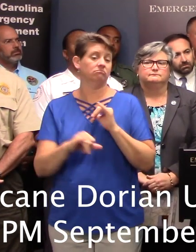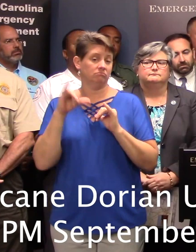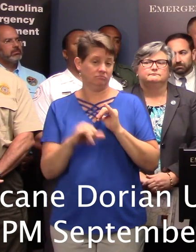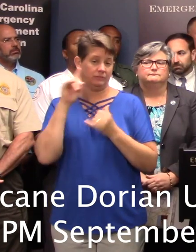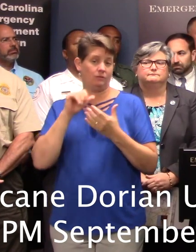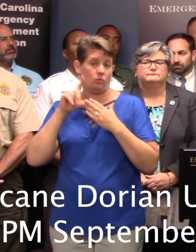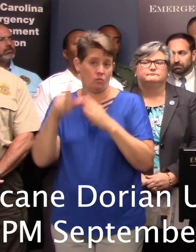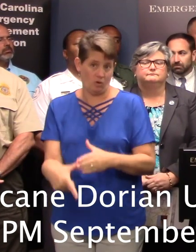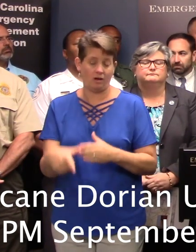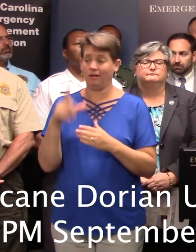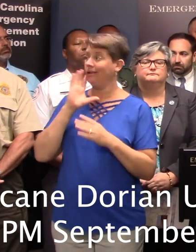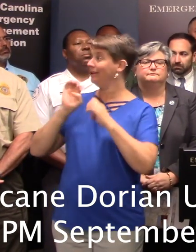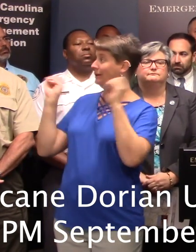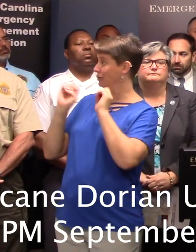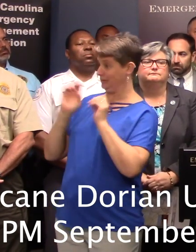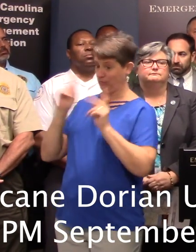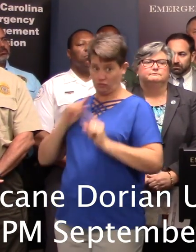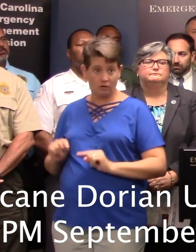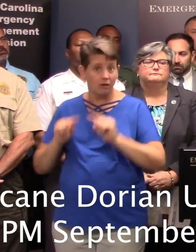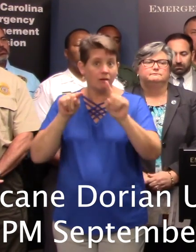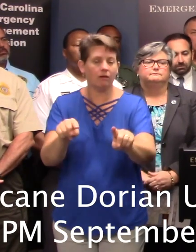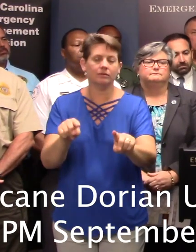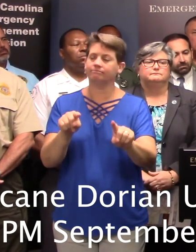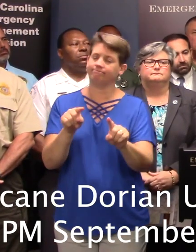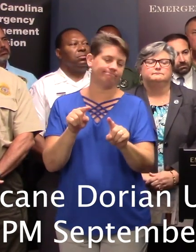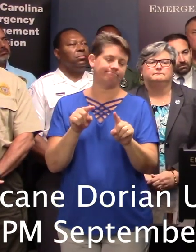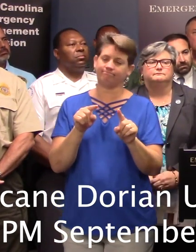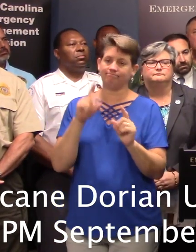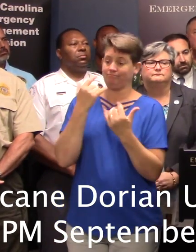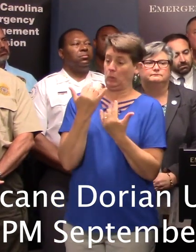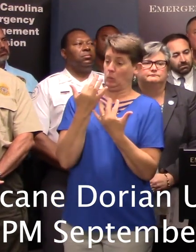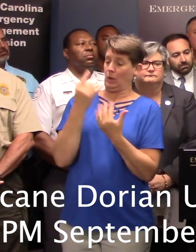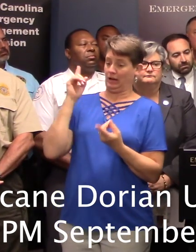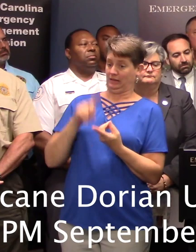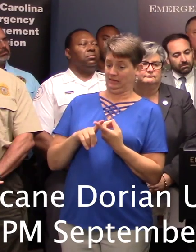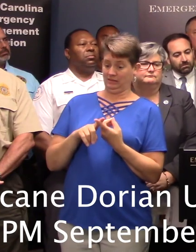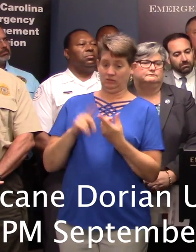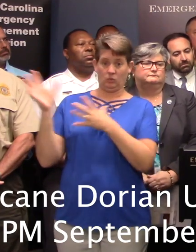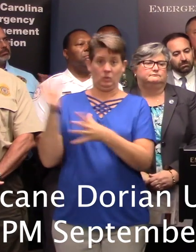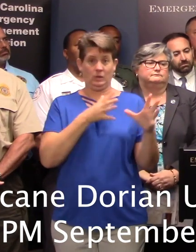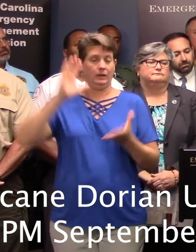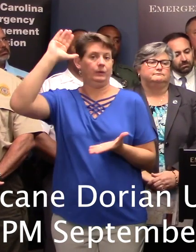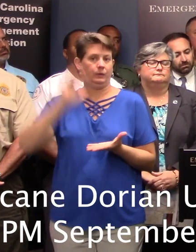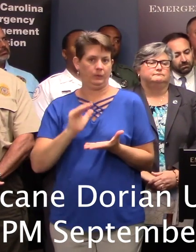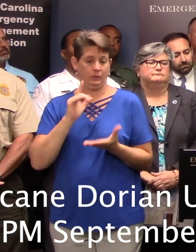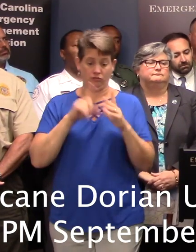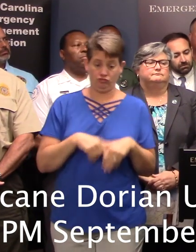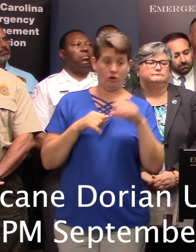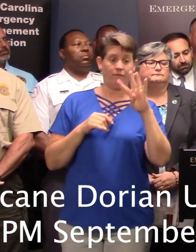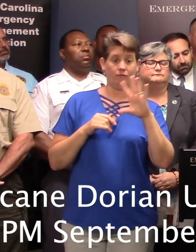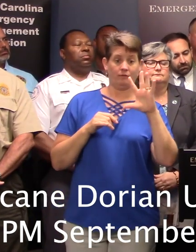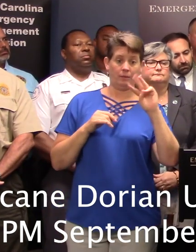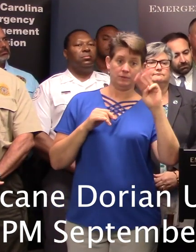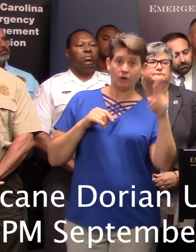it will be dangerous for the emergency personnel to come in after the wind gets up to about 45 miles an hour until it goes down.